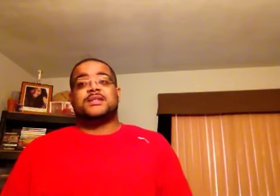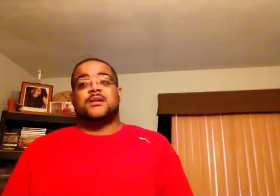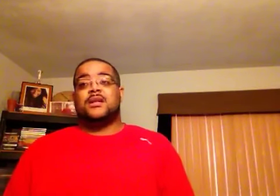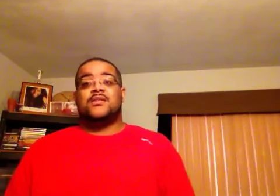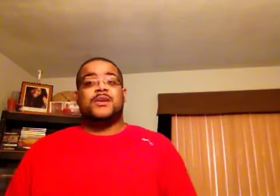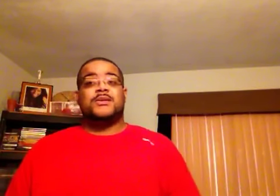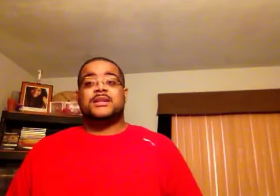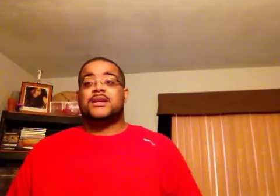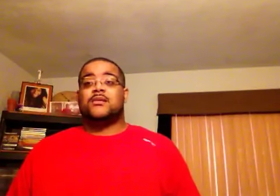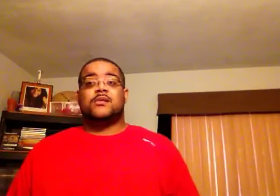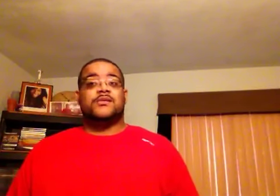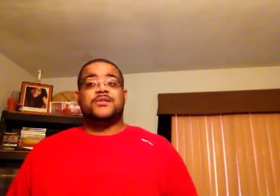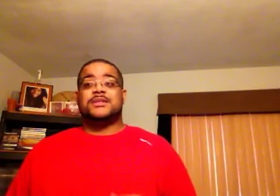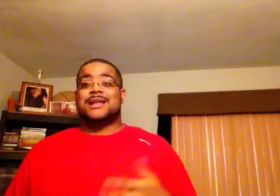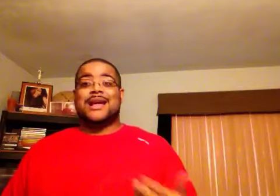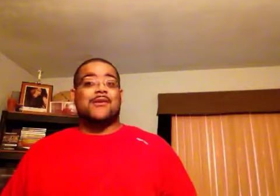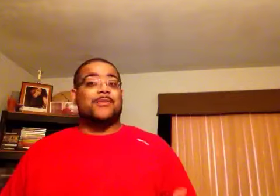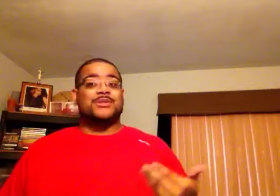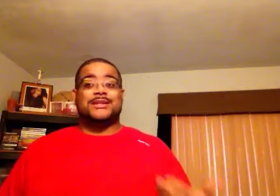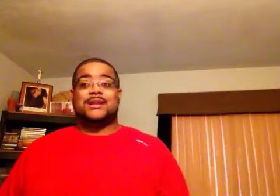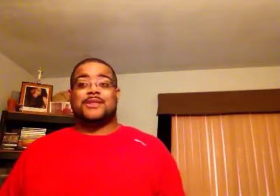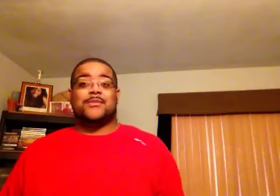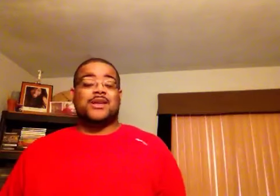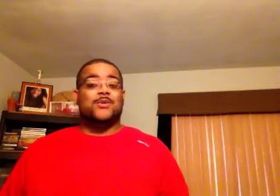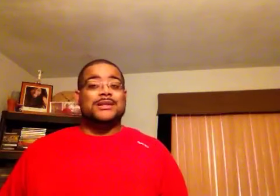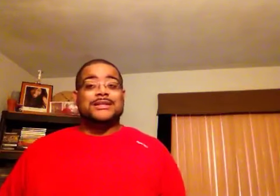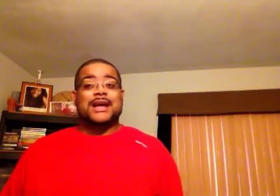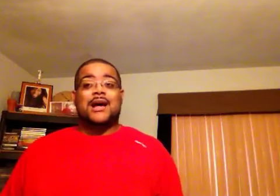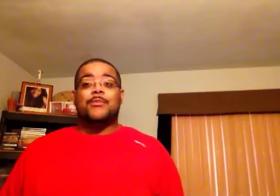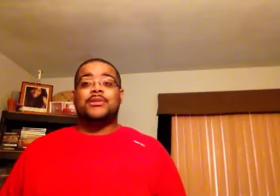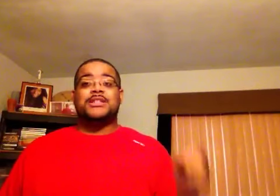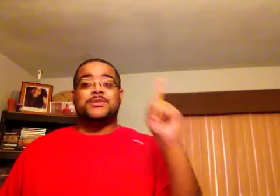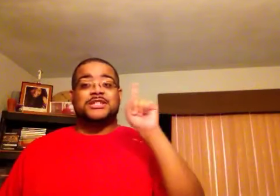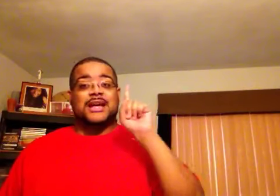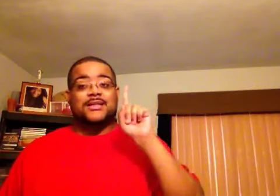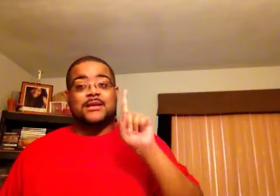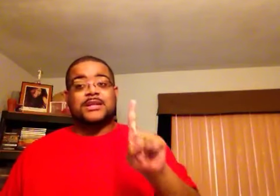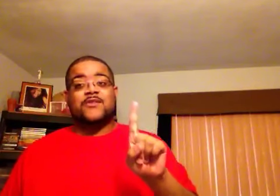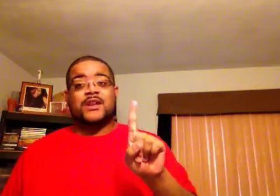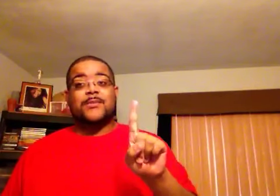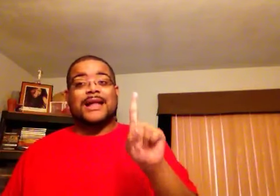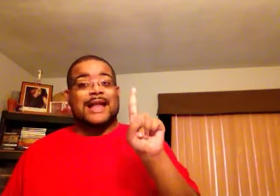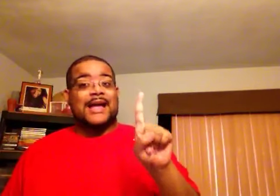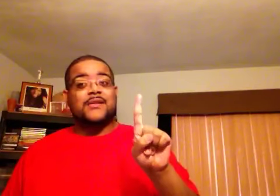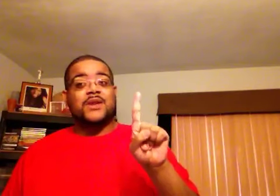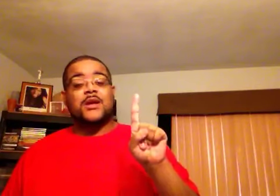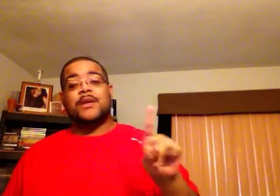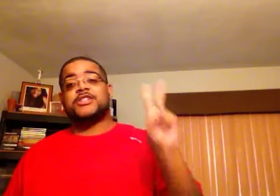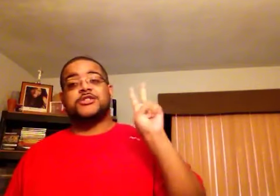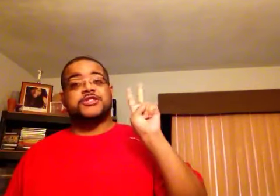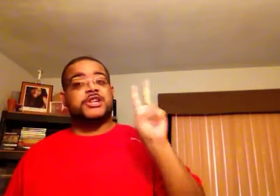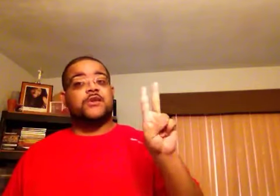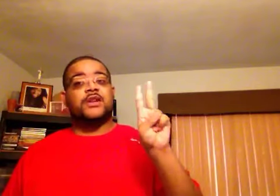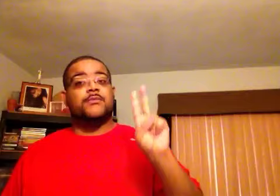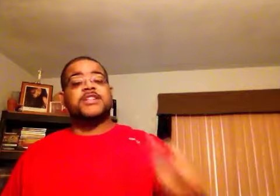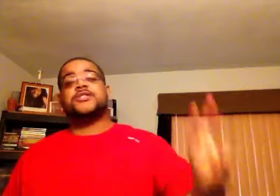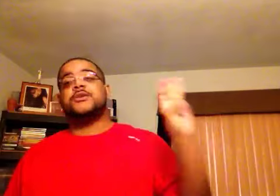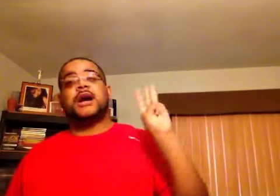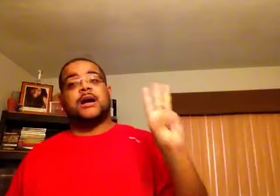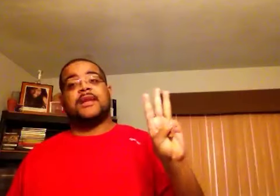music, or you just like how I presented everything, make you want to listen to the album, please push that thumbs up video by liking the video, make sure you share the video, make sure you comment.